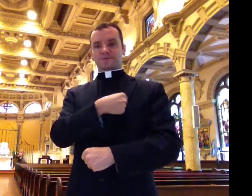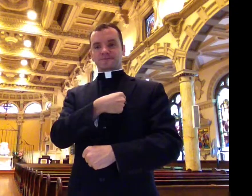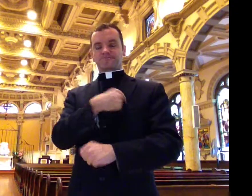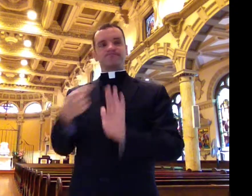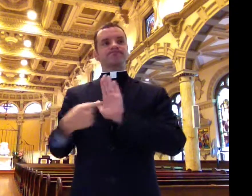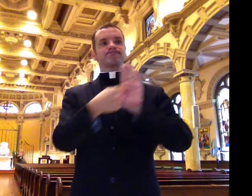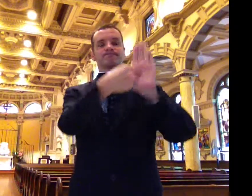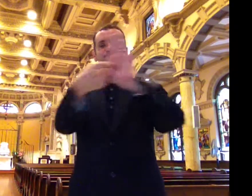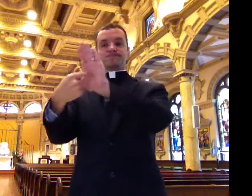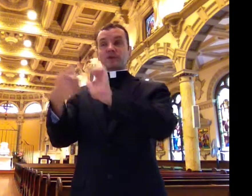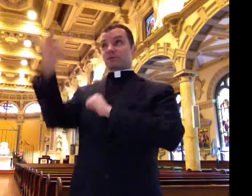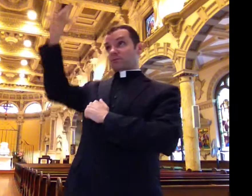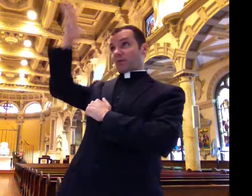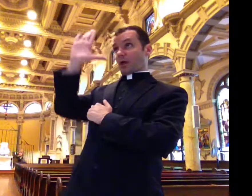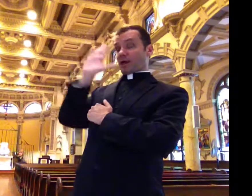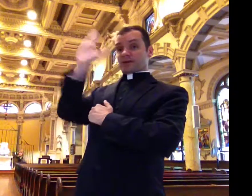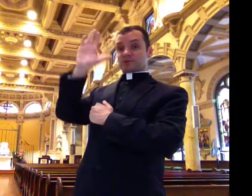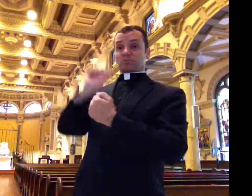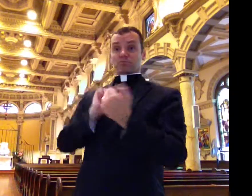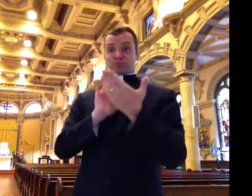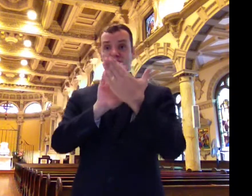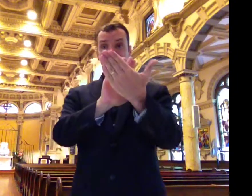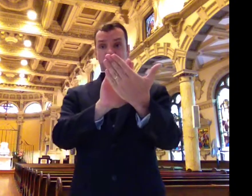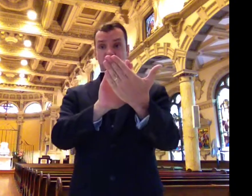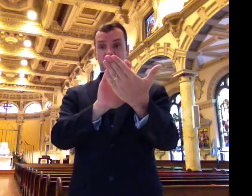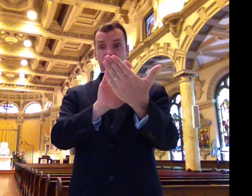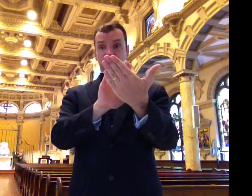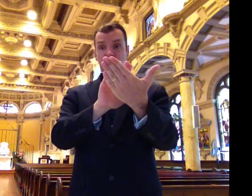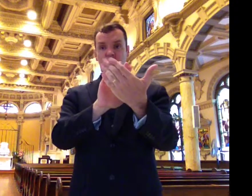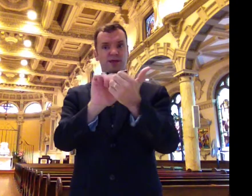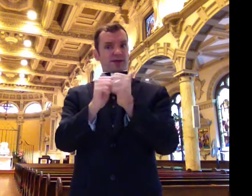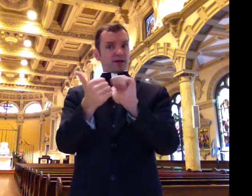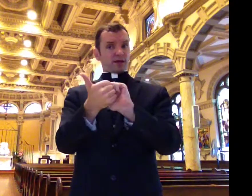they could help us to be an example of God's presence to others.